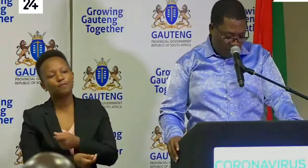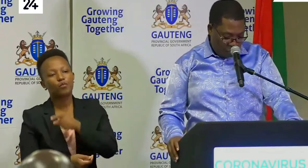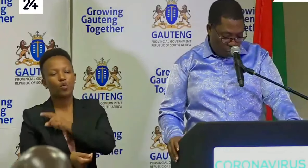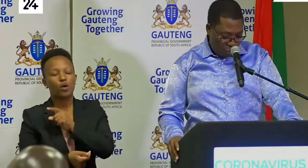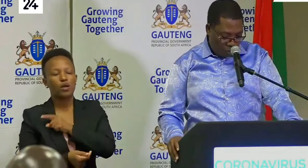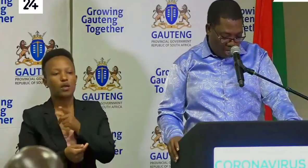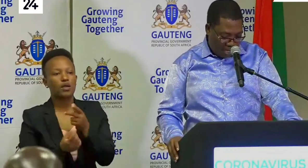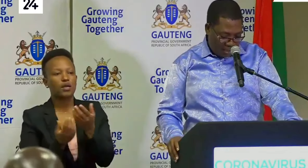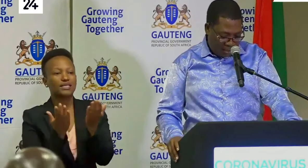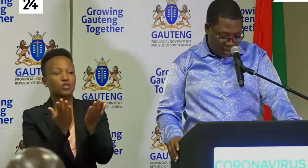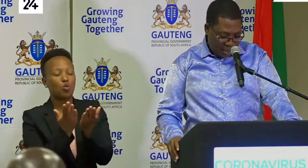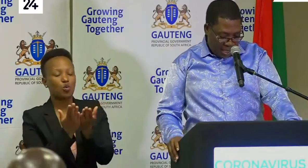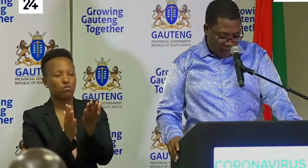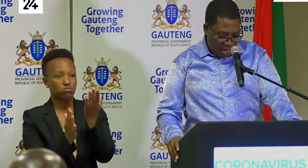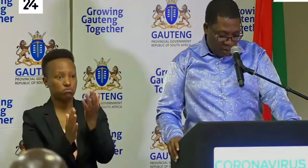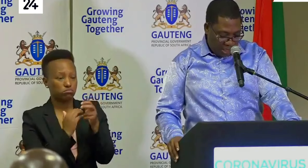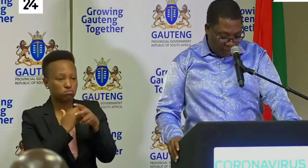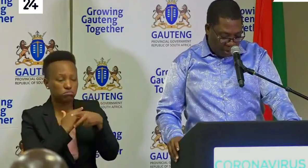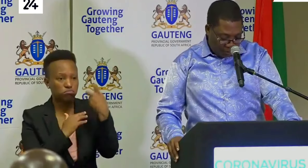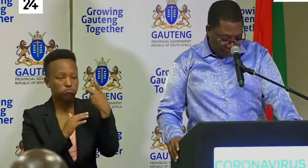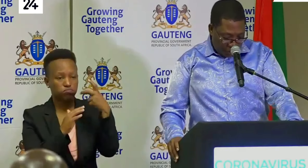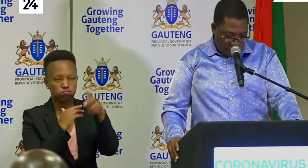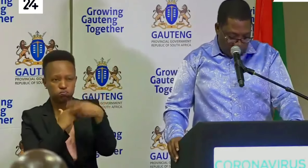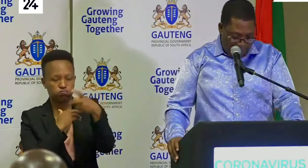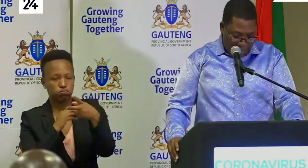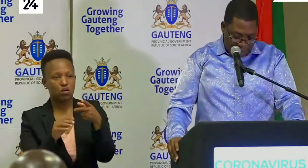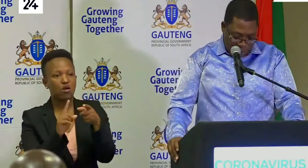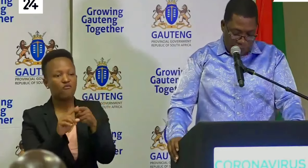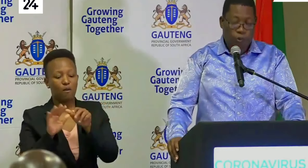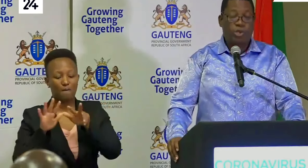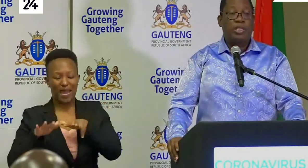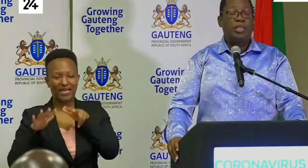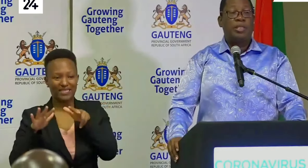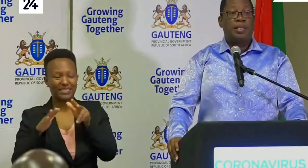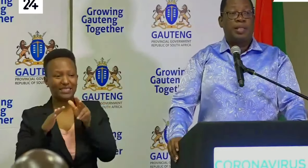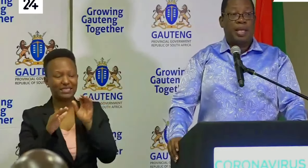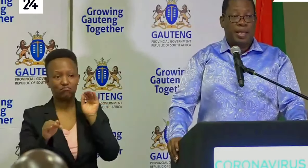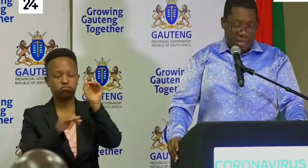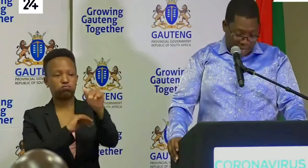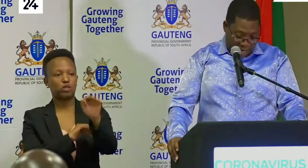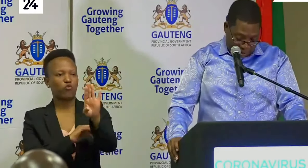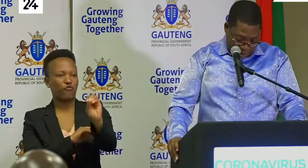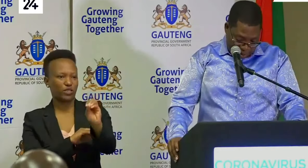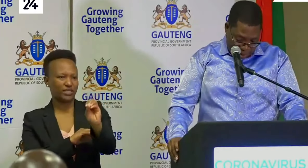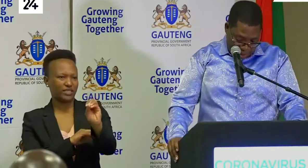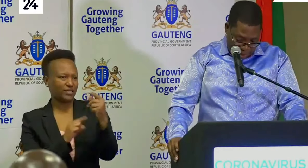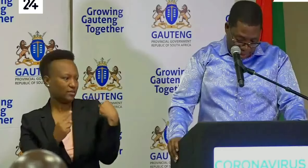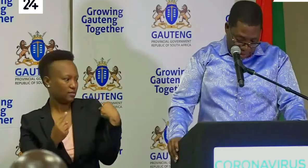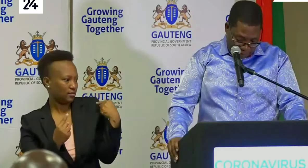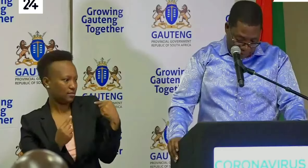the number of schools patleries have now jumped from 18 to 40 in the last